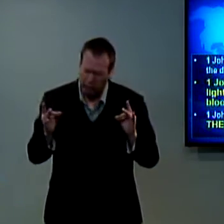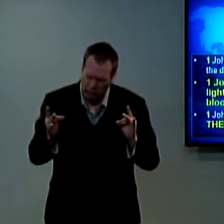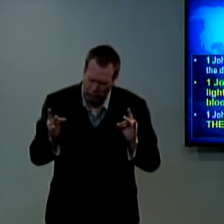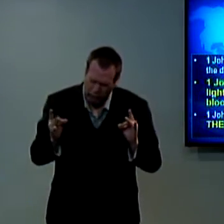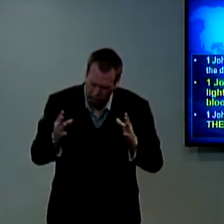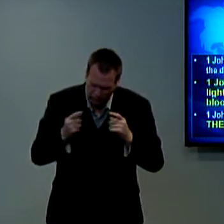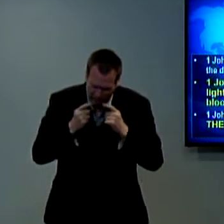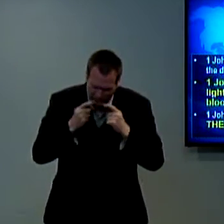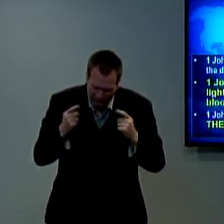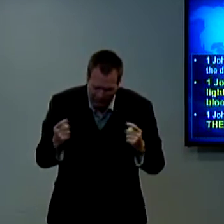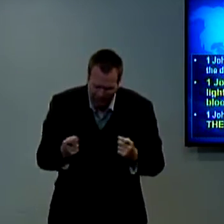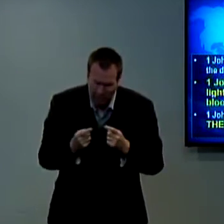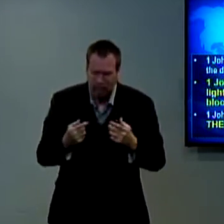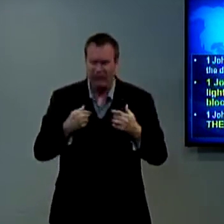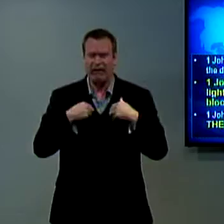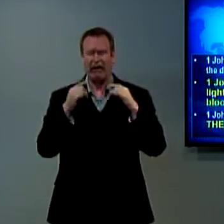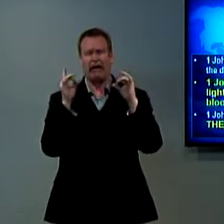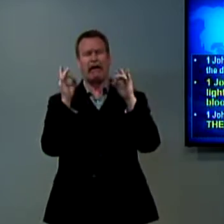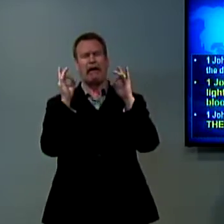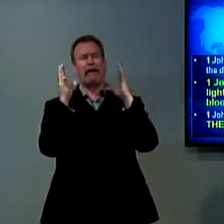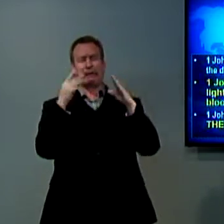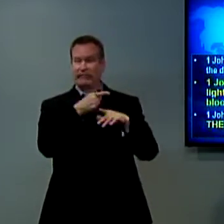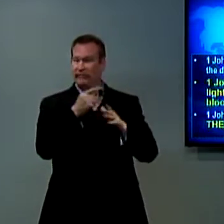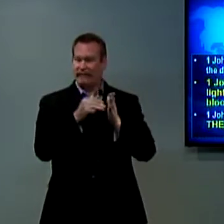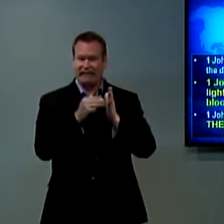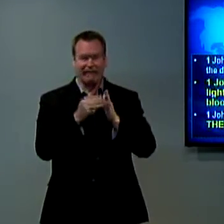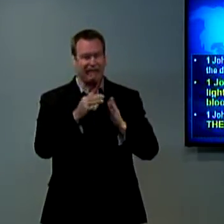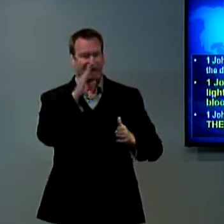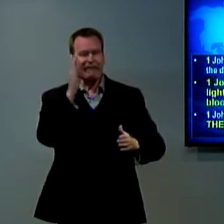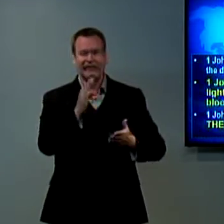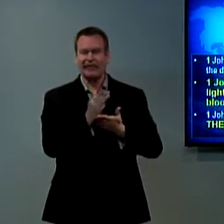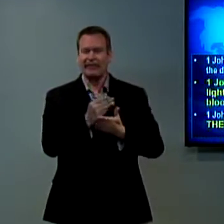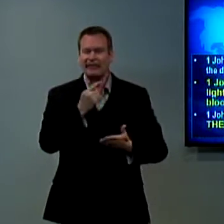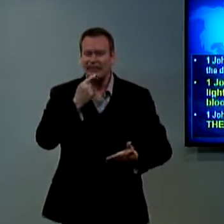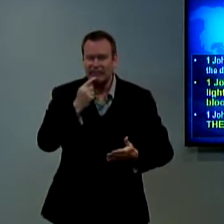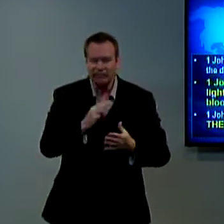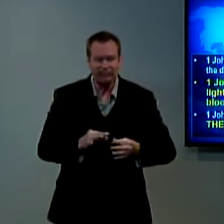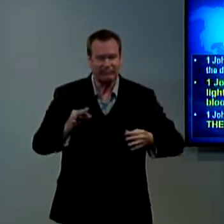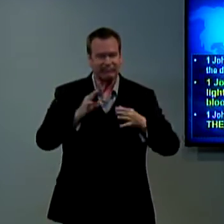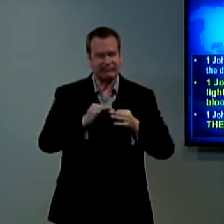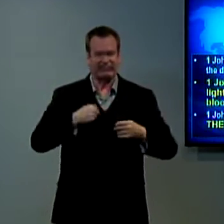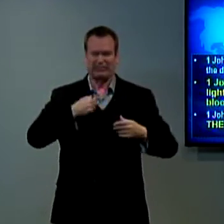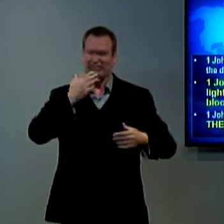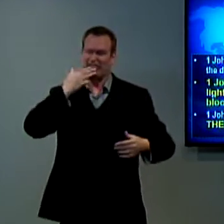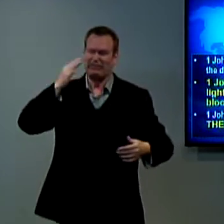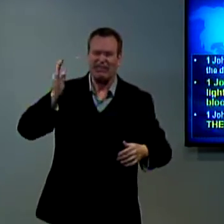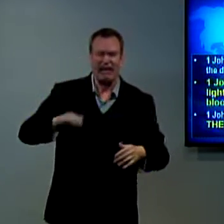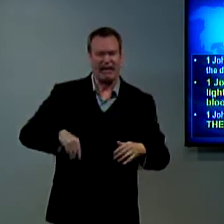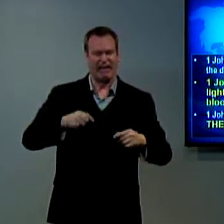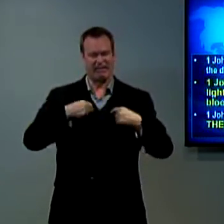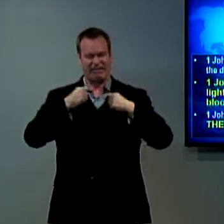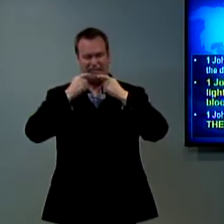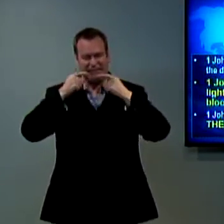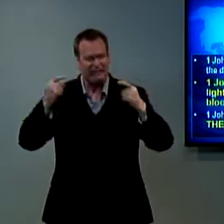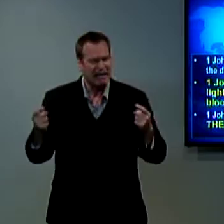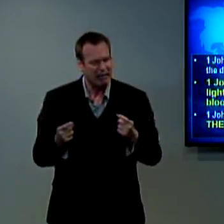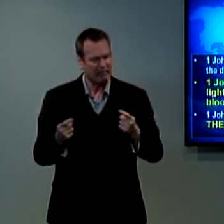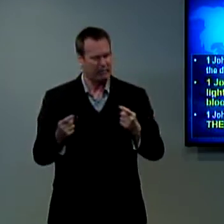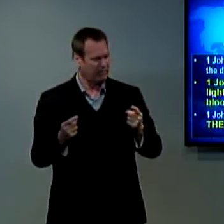Paul was the first to admit, I am chief of sinners. He says it over and over again. I am the chief